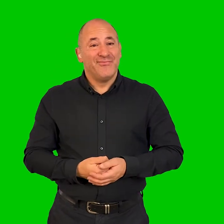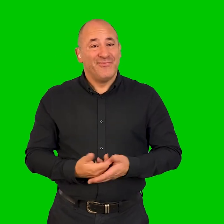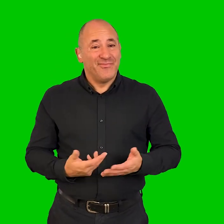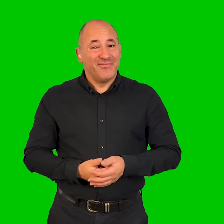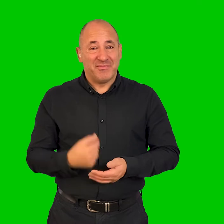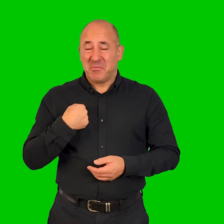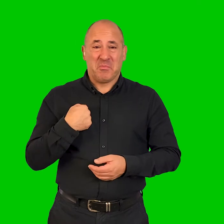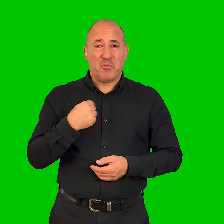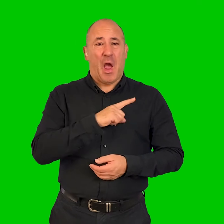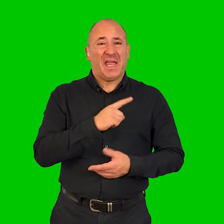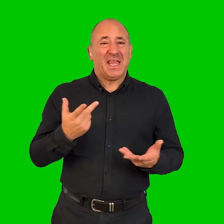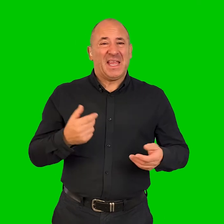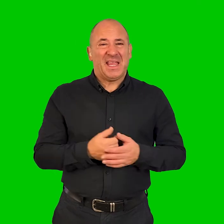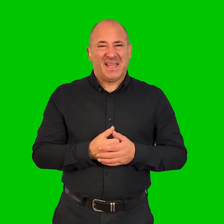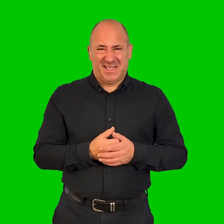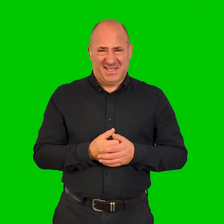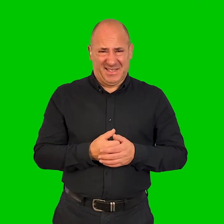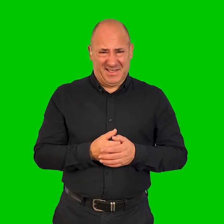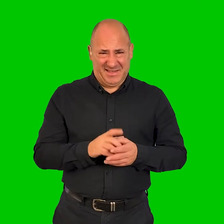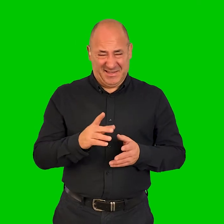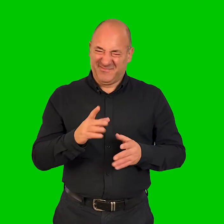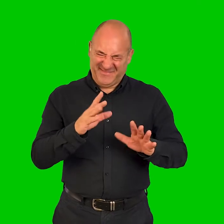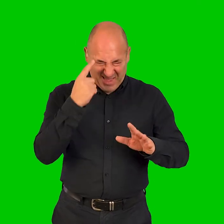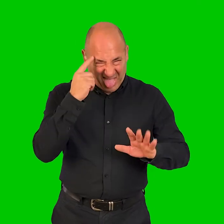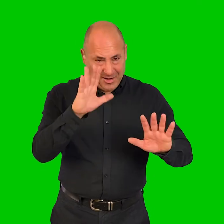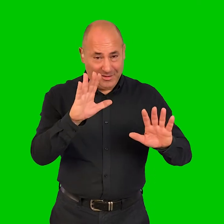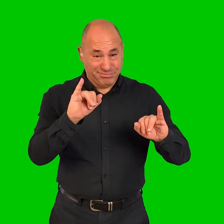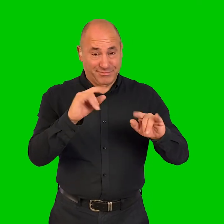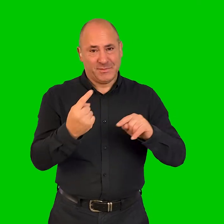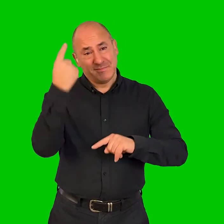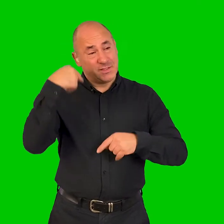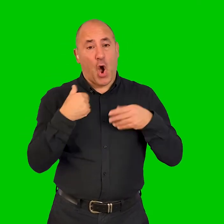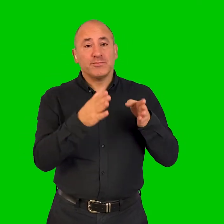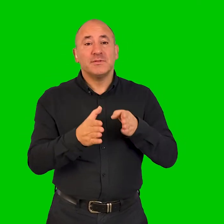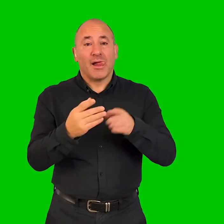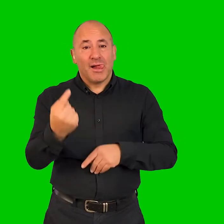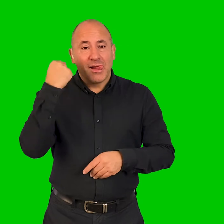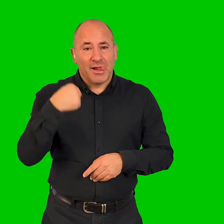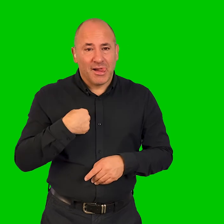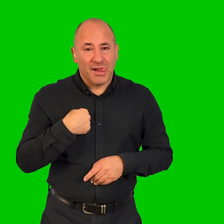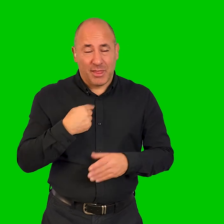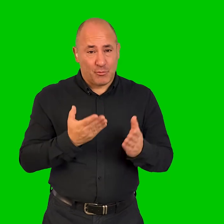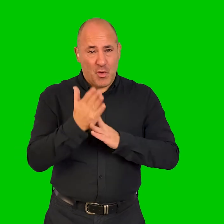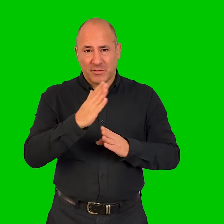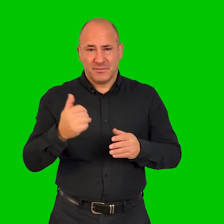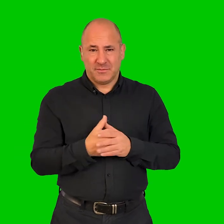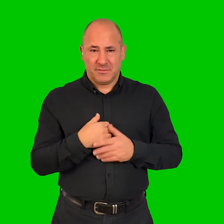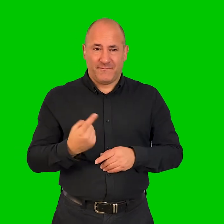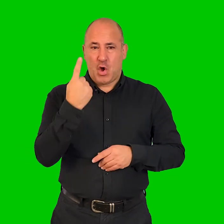didn't consider it. And the reason is, is that it's a bit nuts, really, because, like, I was in hospital all the time, you know, I